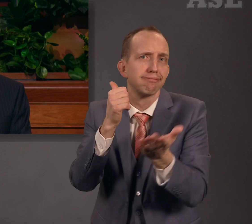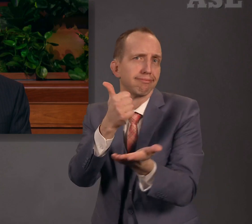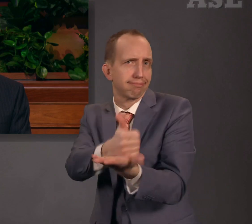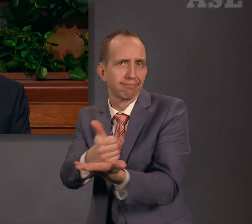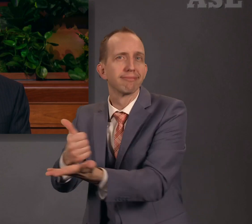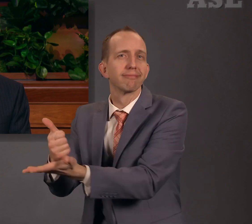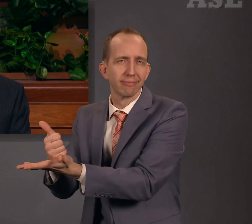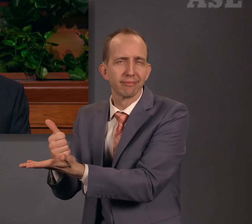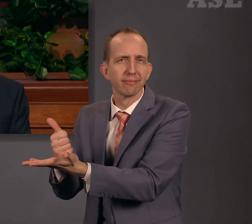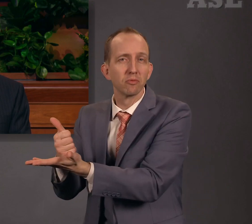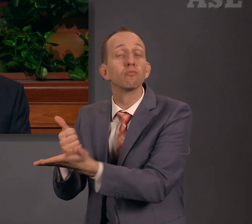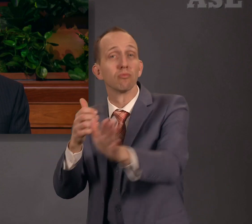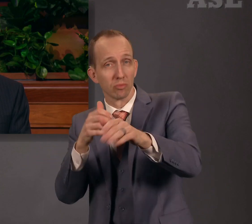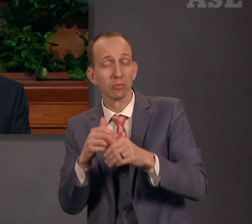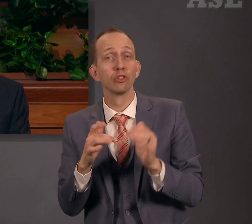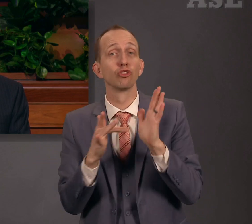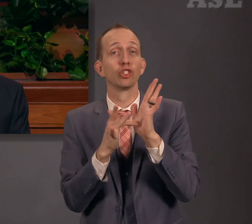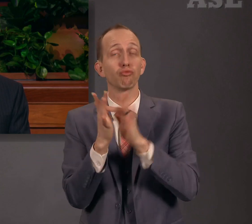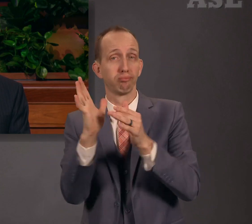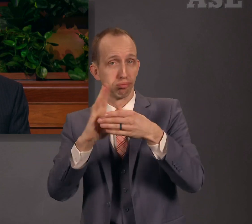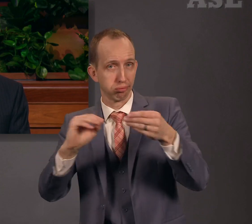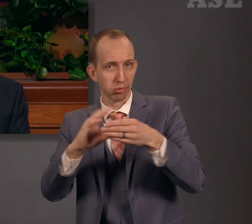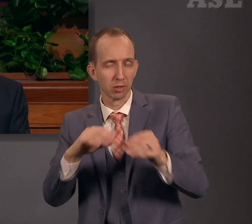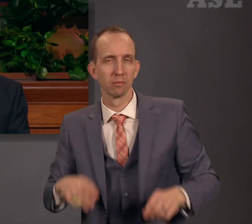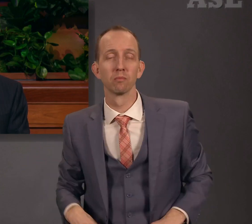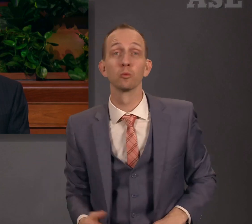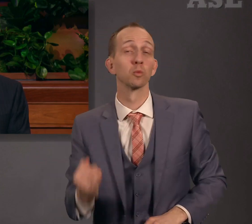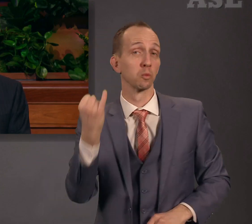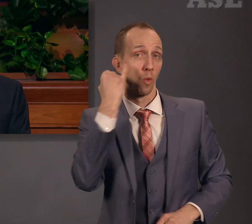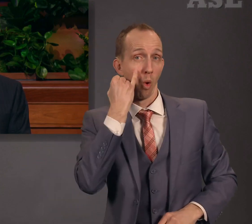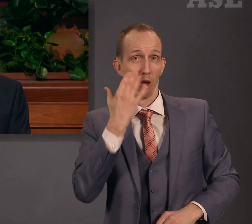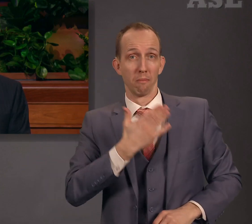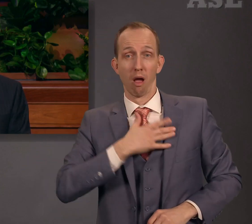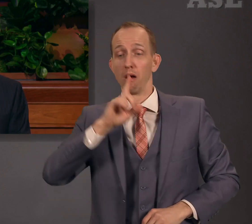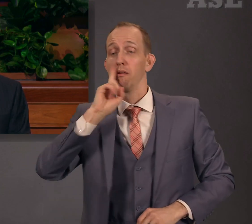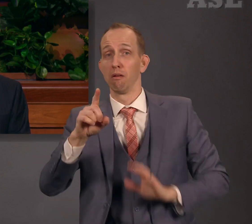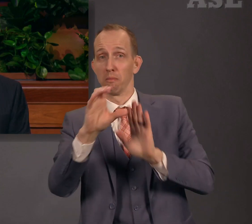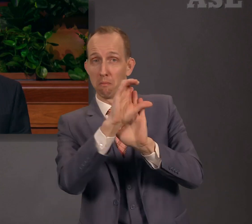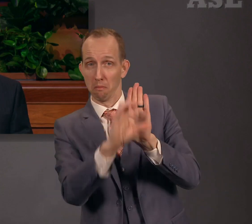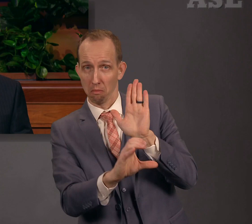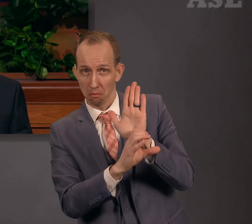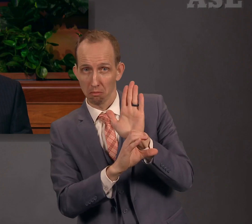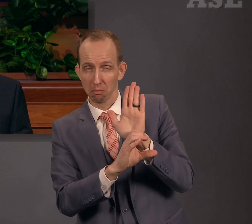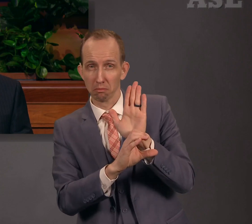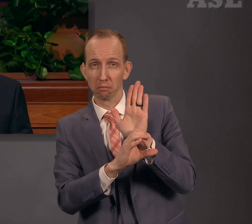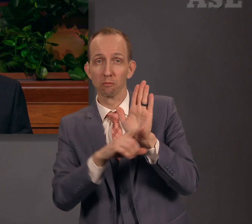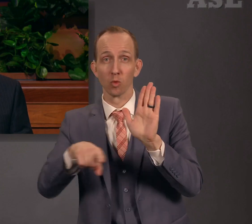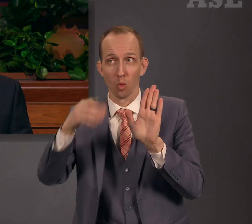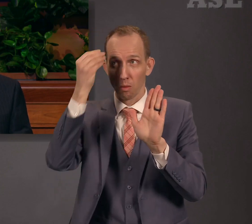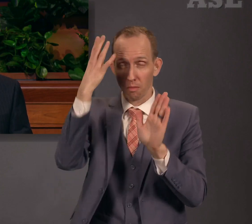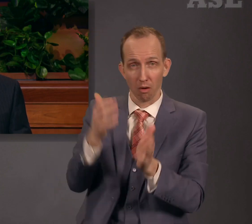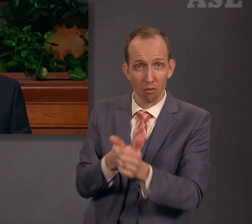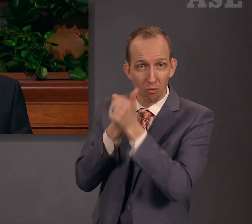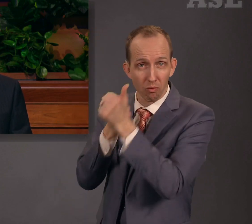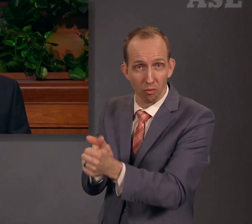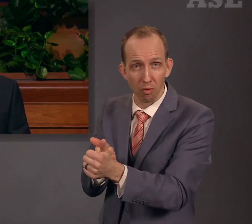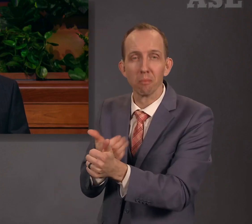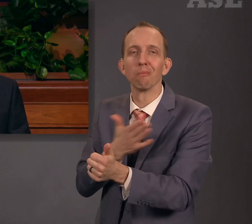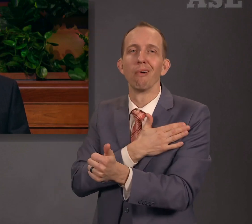said, If ye keep my commandments, ye shall abide in my love, even as I have kept my